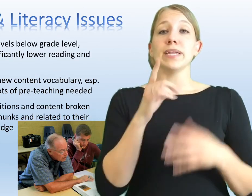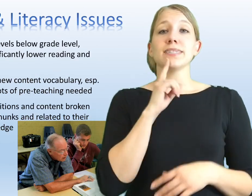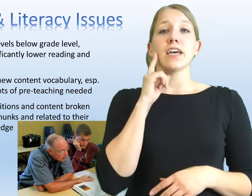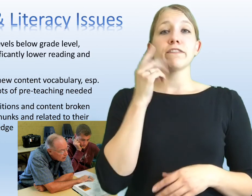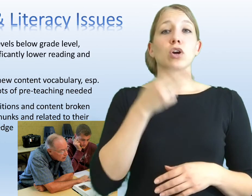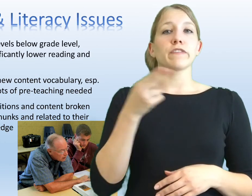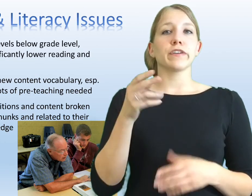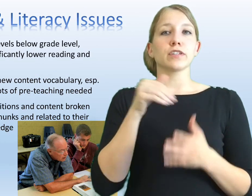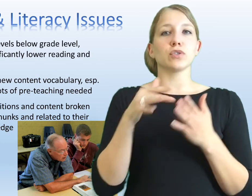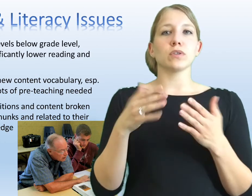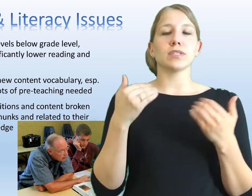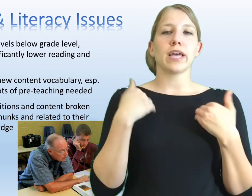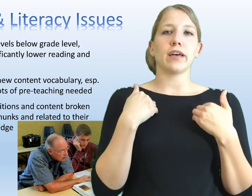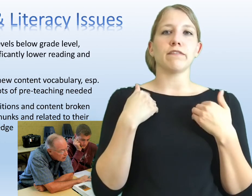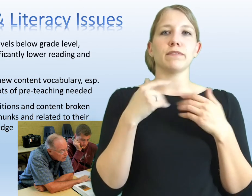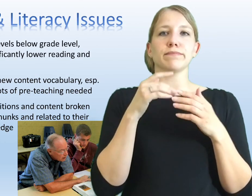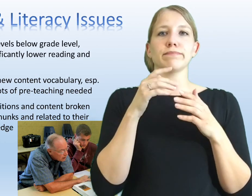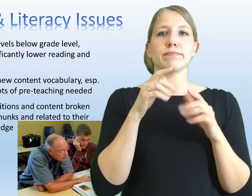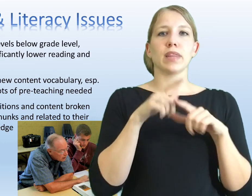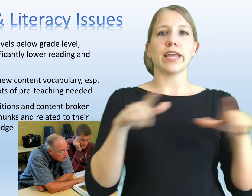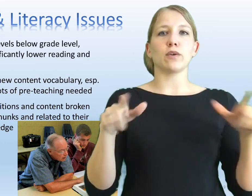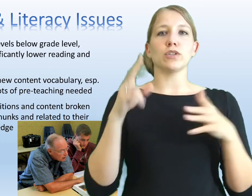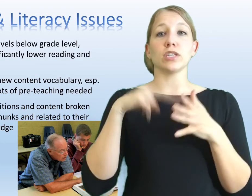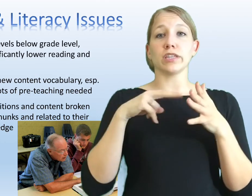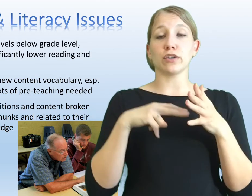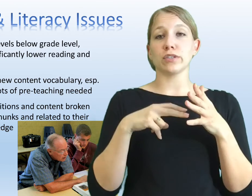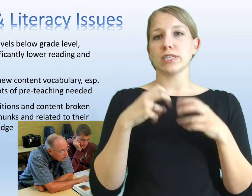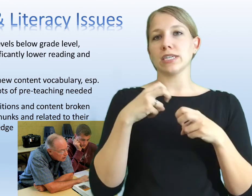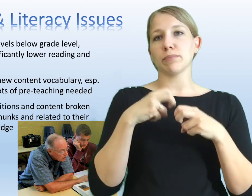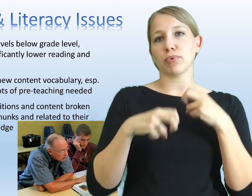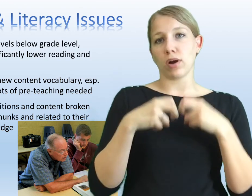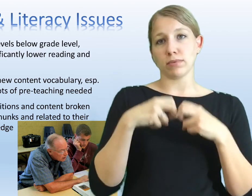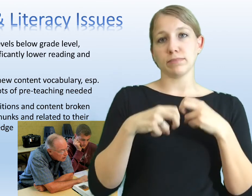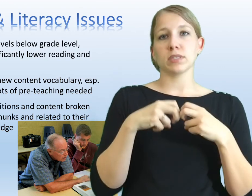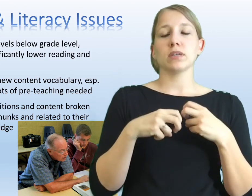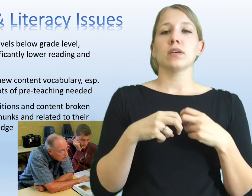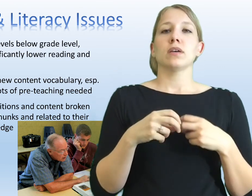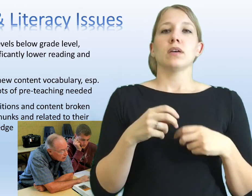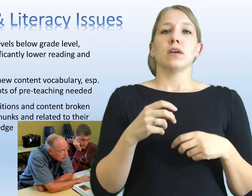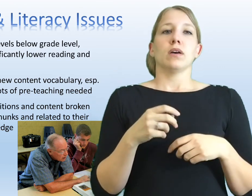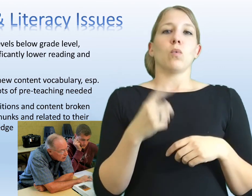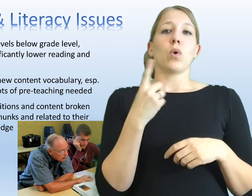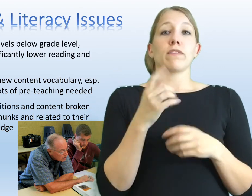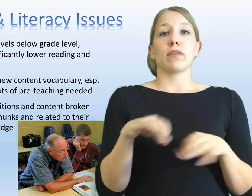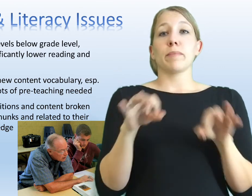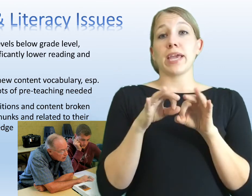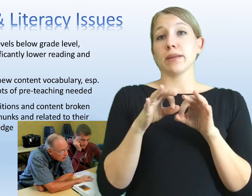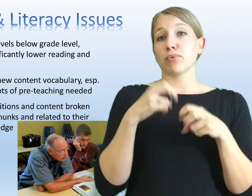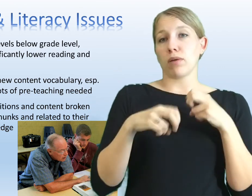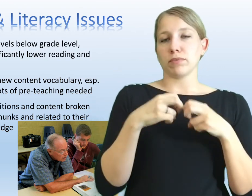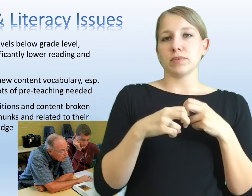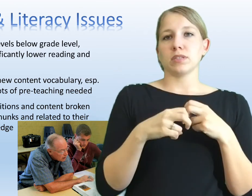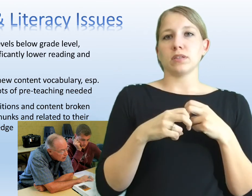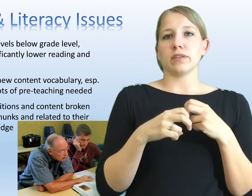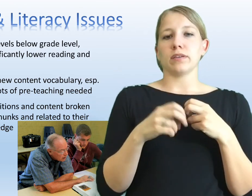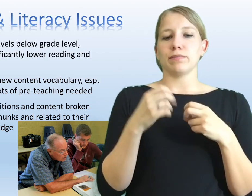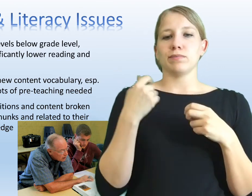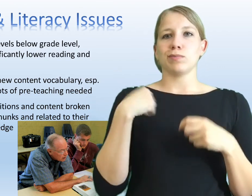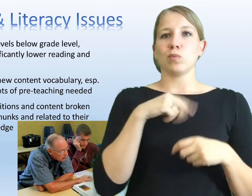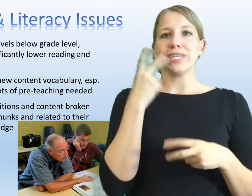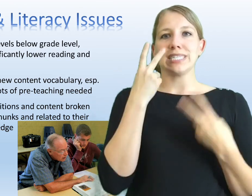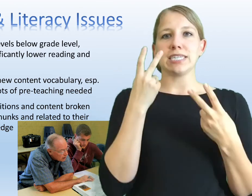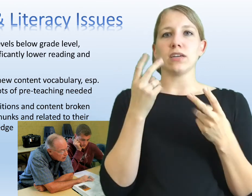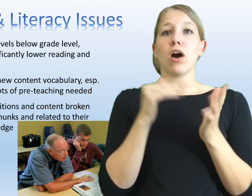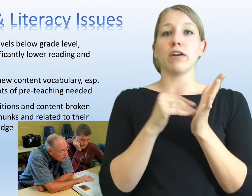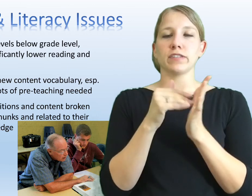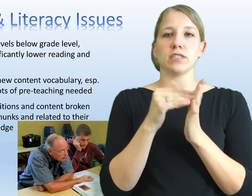Many deaf and hard of hearing students have language and literacy problems. One of the main problems that